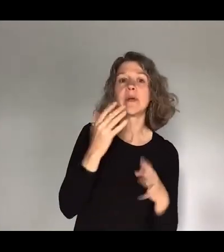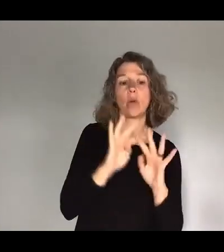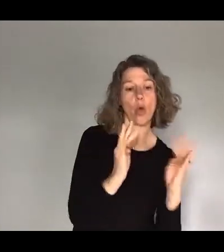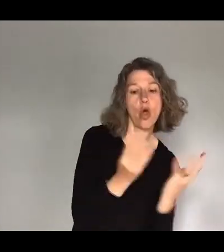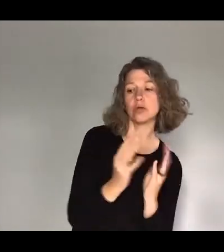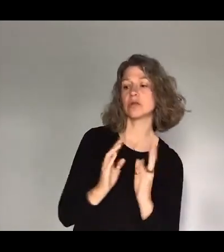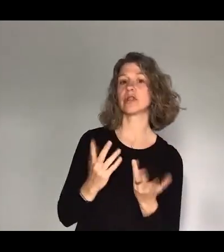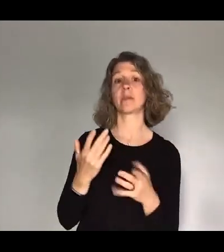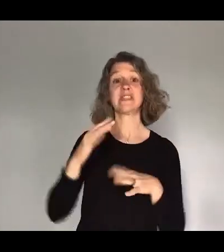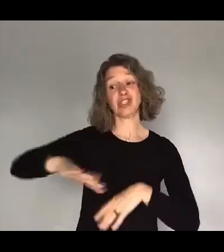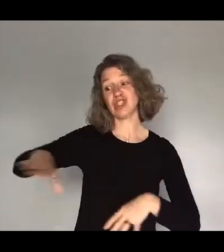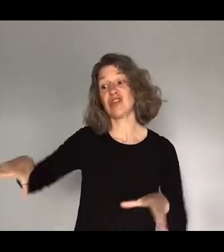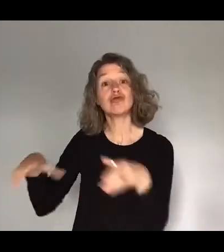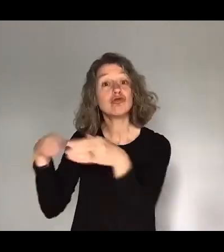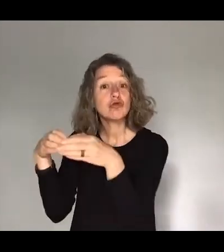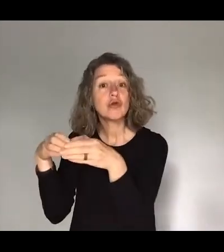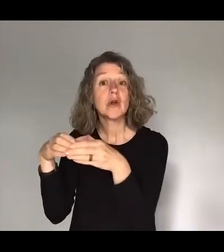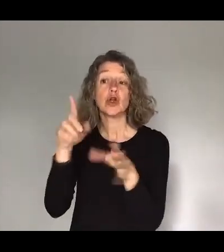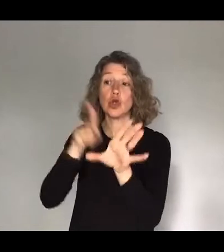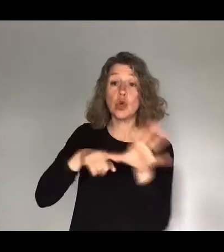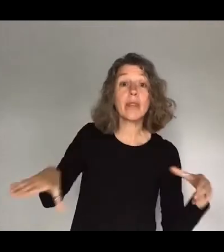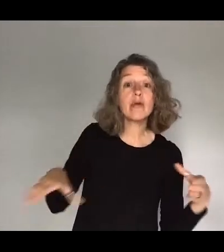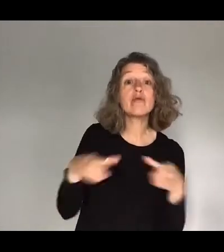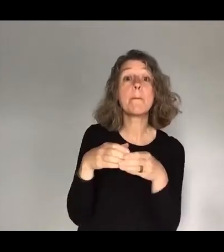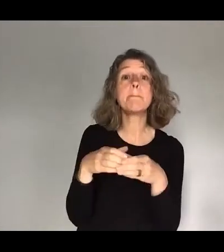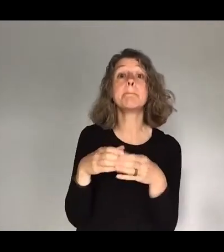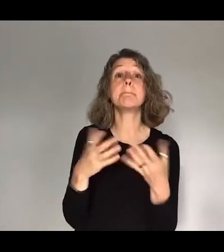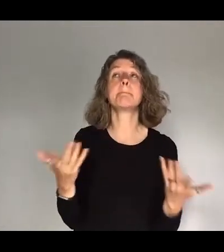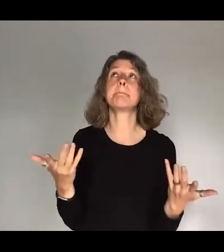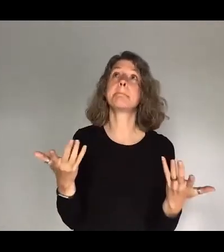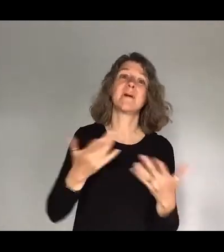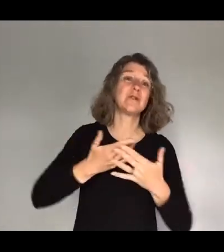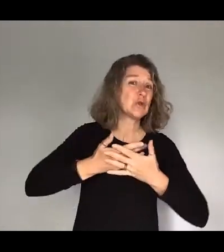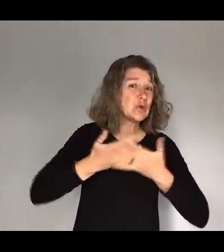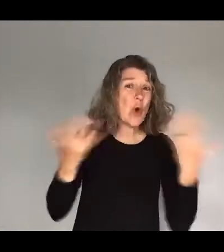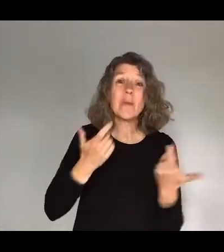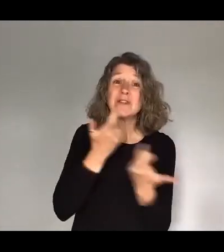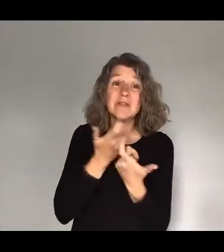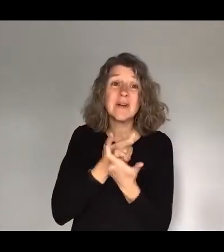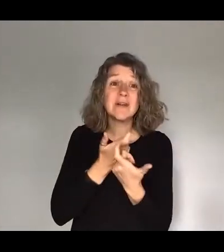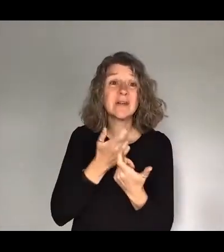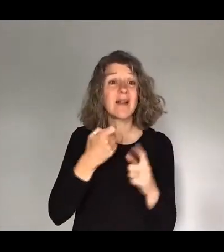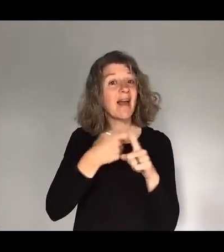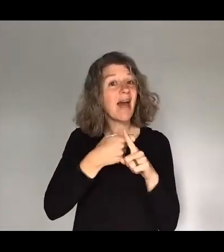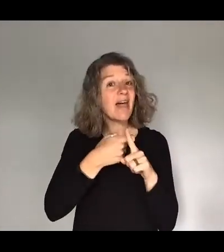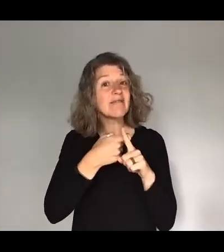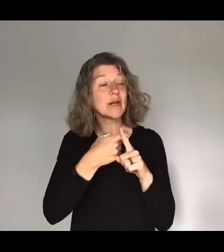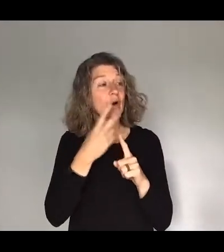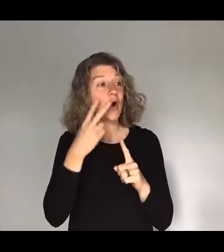children, for youth. There's going to be so much fun. Catherine, what are you looking forward to? I am most looking forward